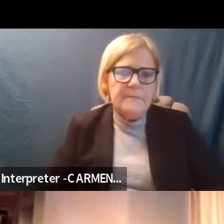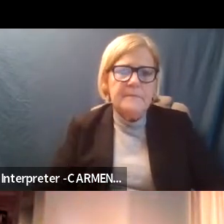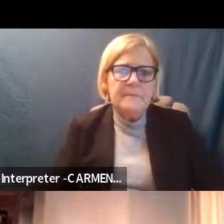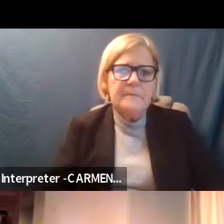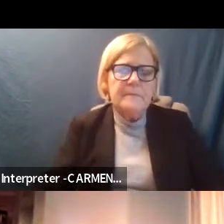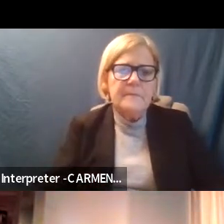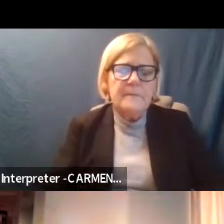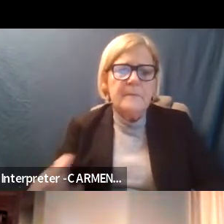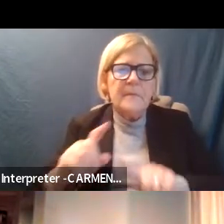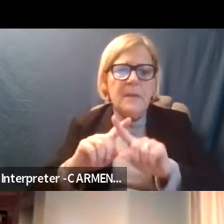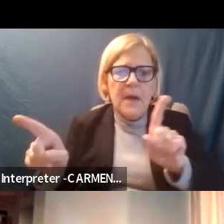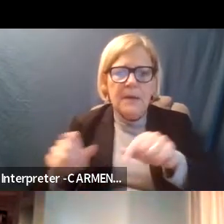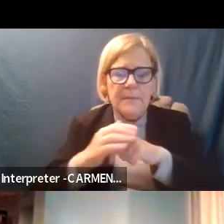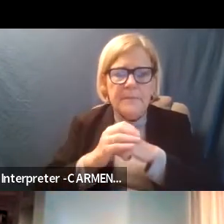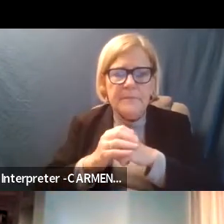but